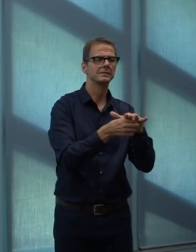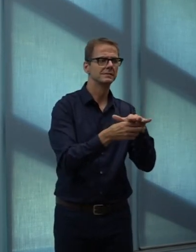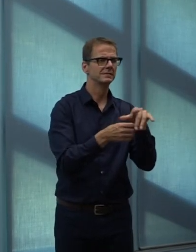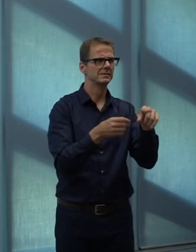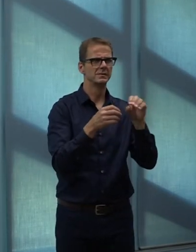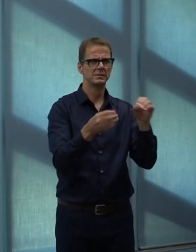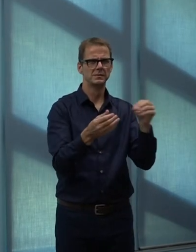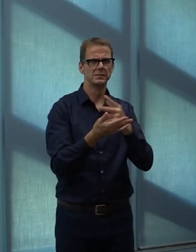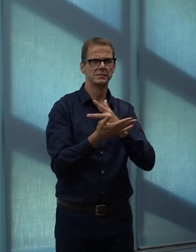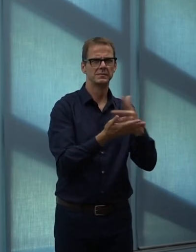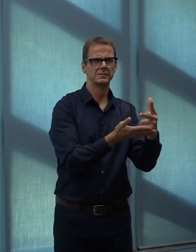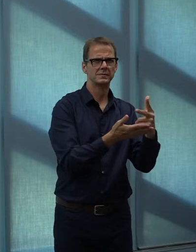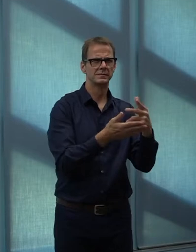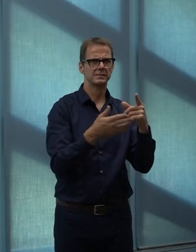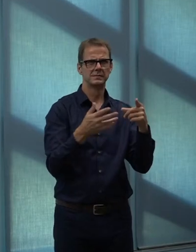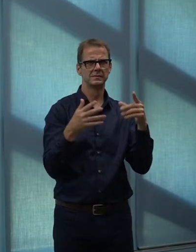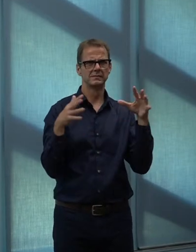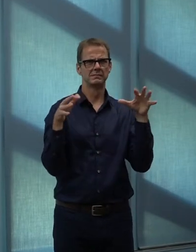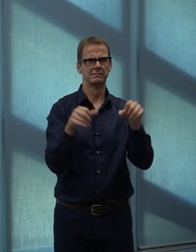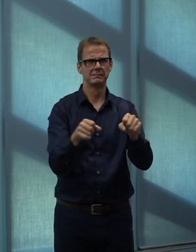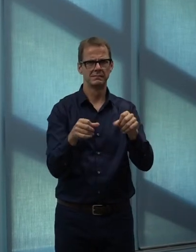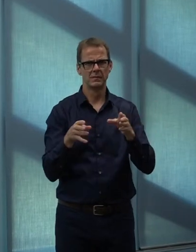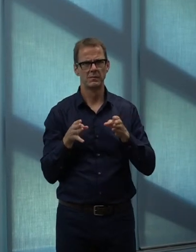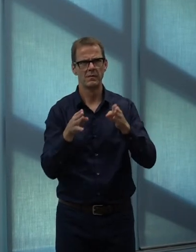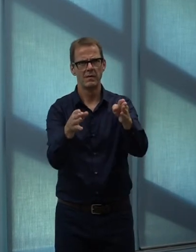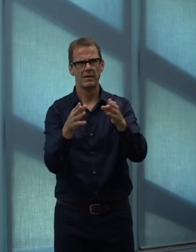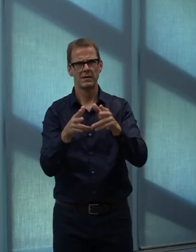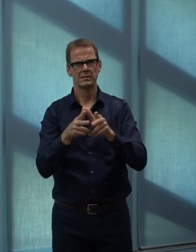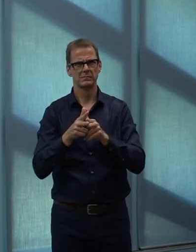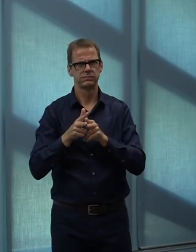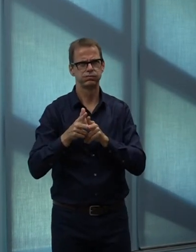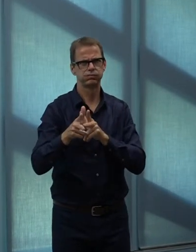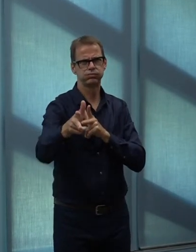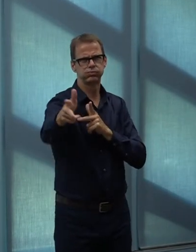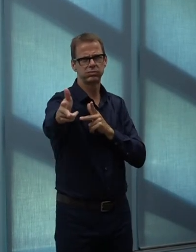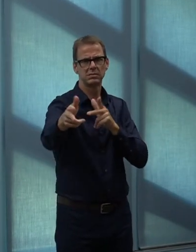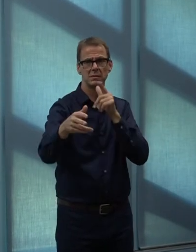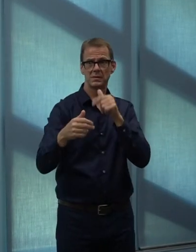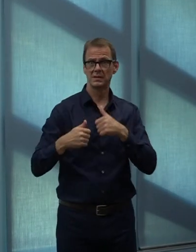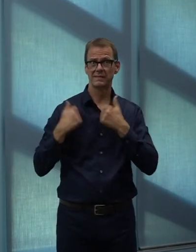And how is this going to be monitored and policed, for lack of a better term?